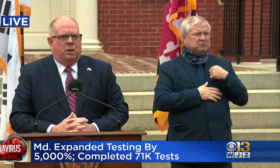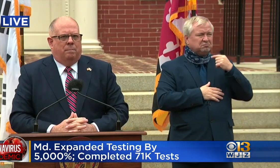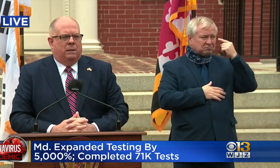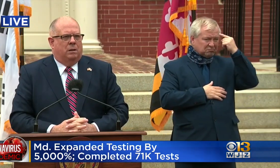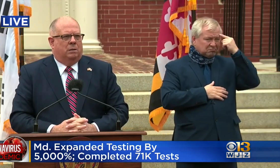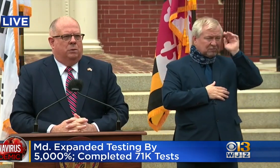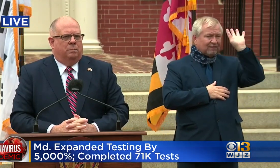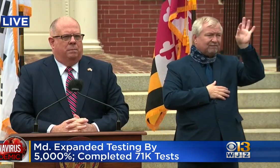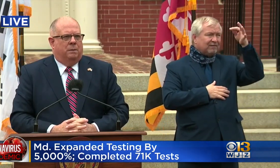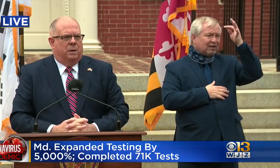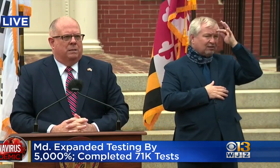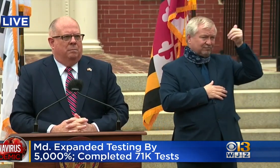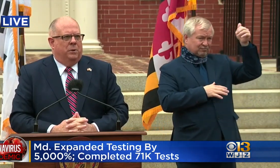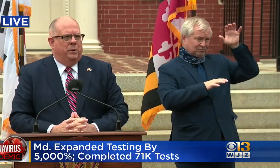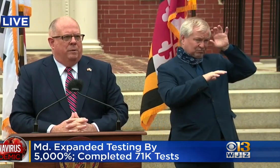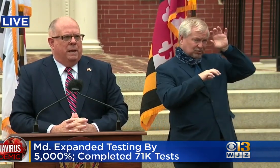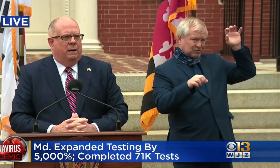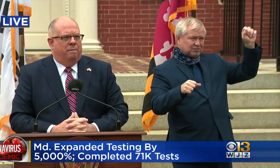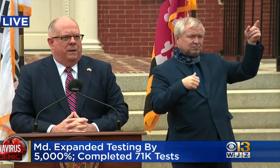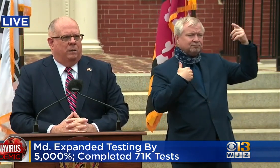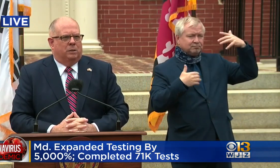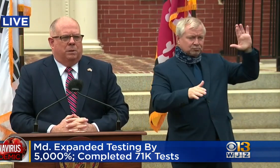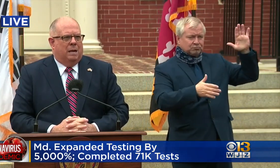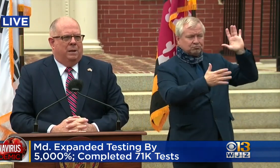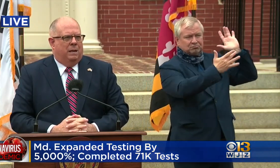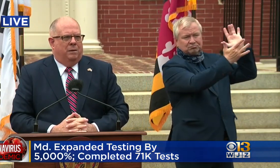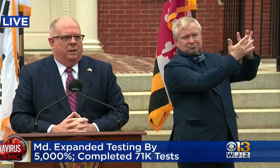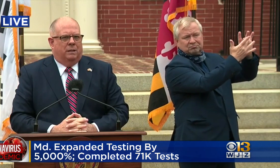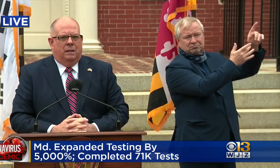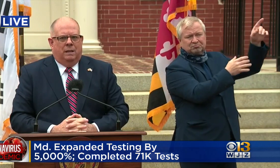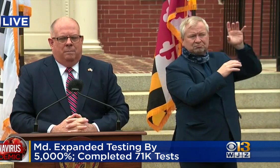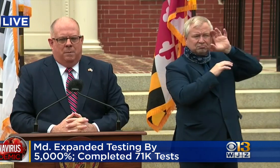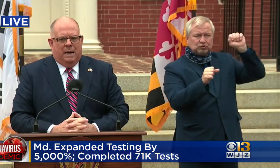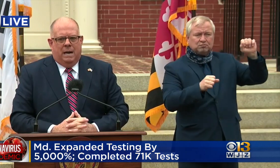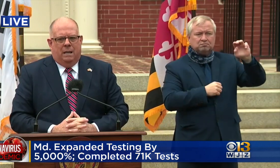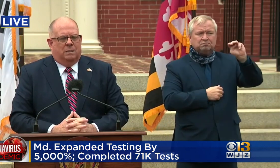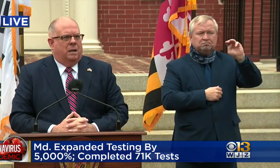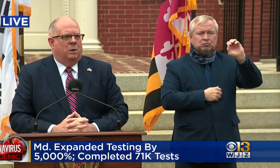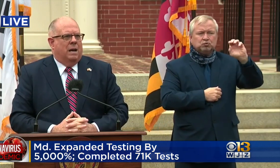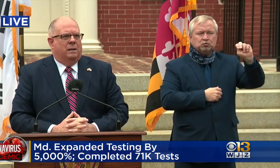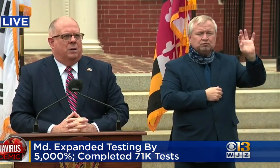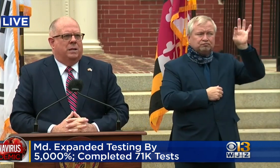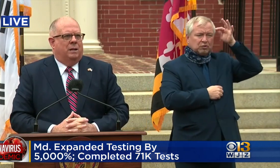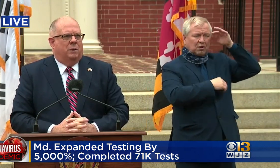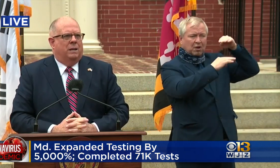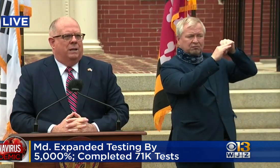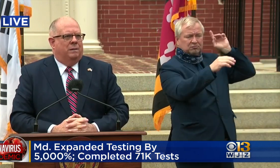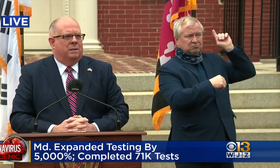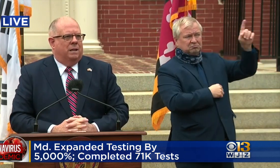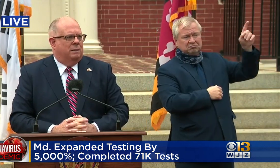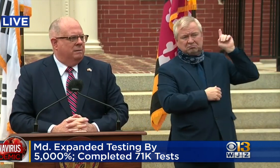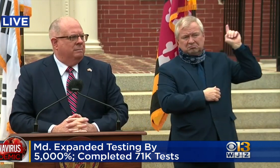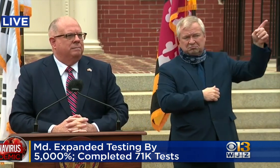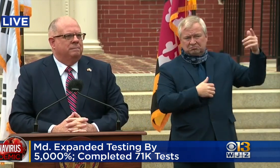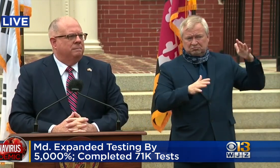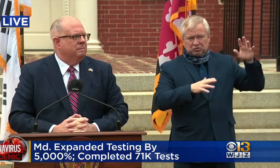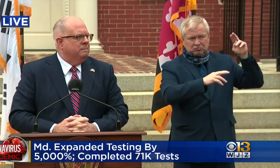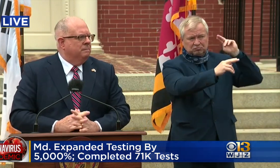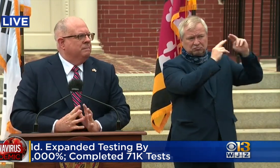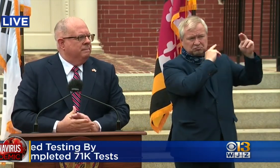President Trump had talked with President Moon about a federal supply, but I don't think, to my knowledge, they were not negotiating with any other states.